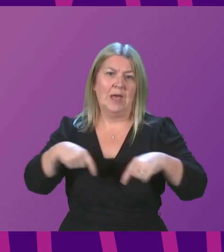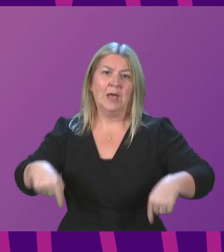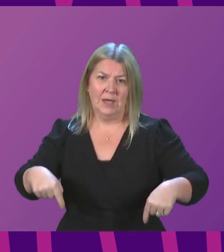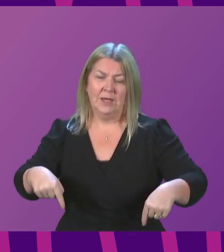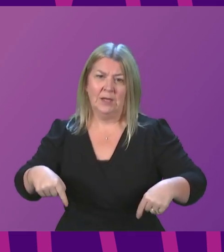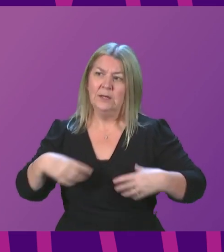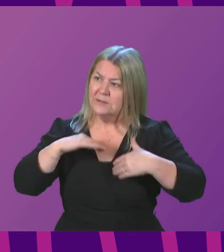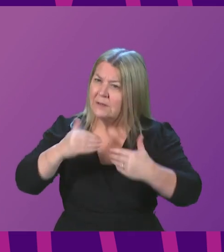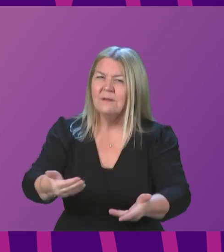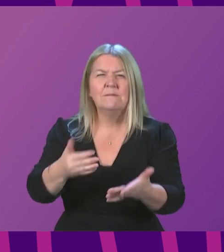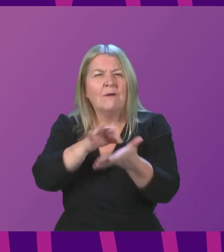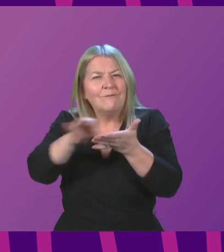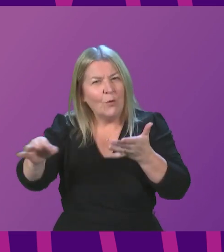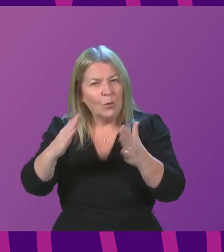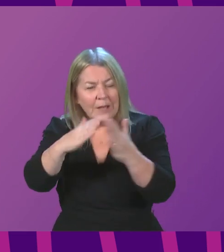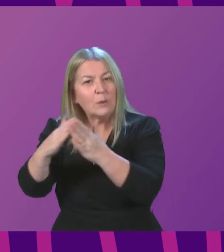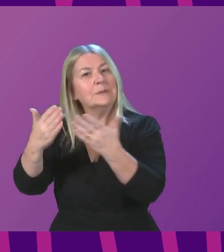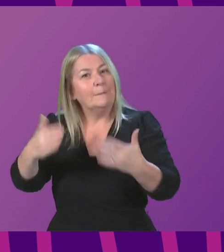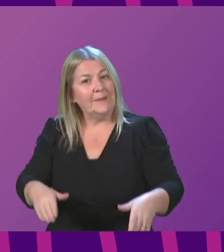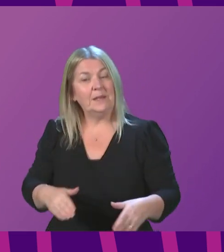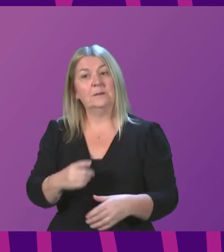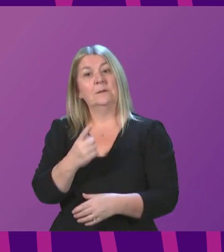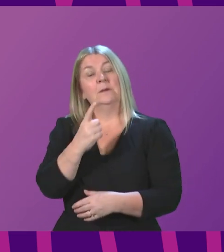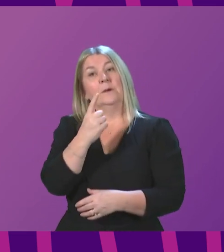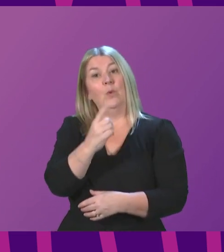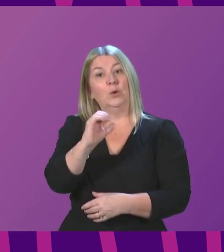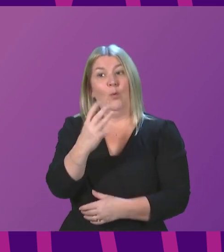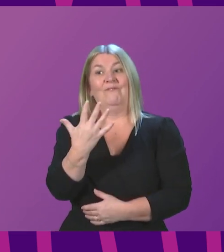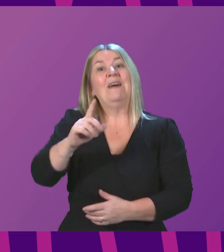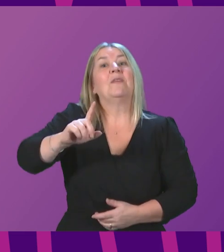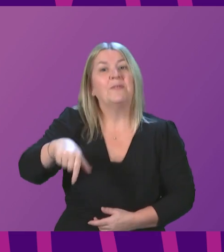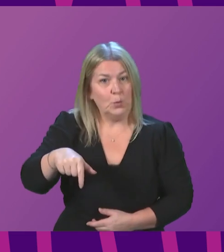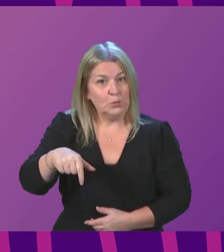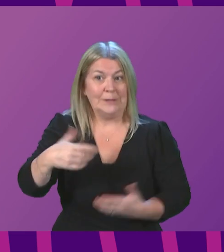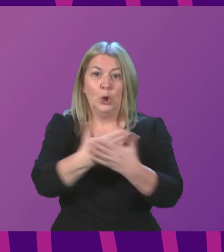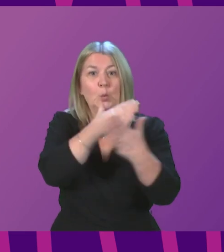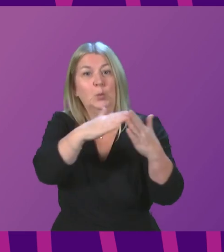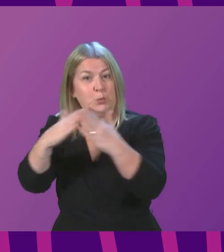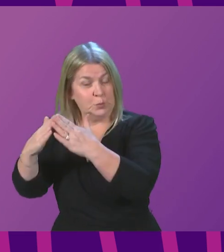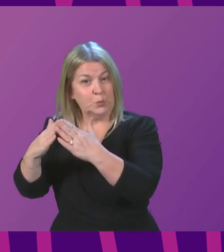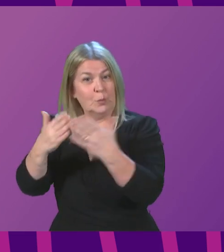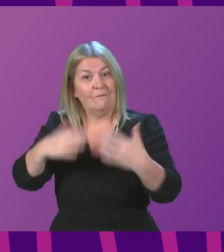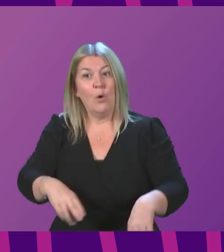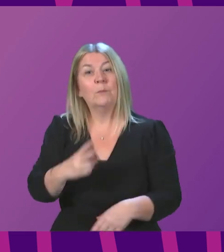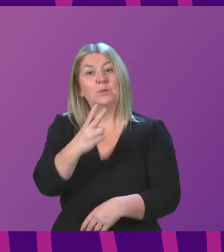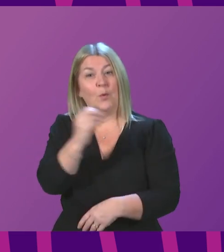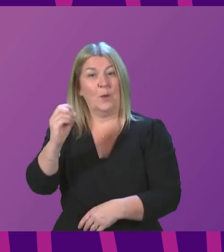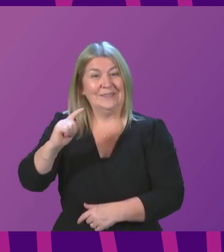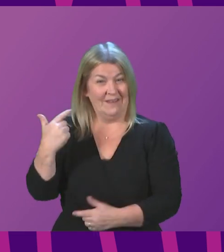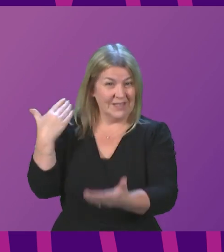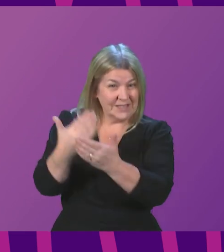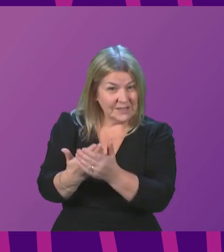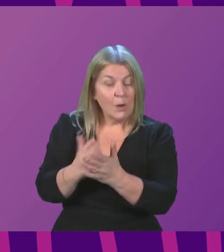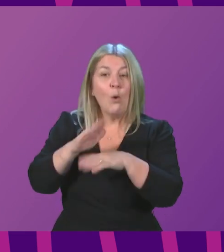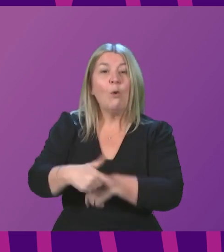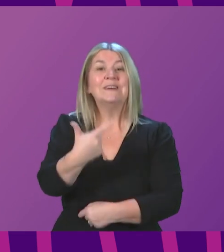affordable housing with more than 105,000 affordable homes delivered since 2007, over 70,000